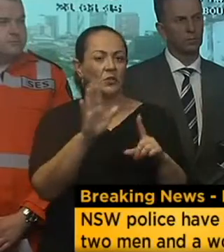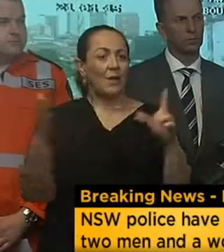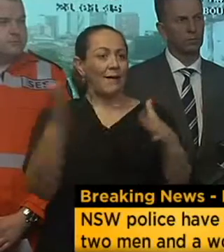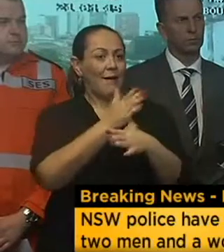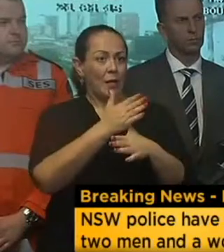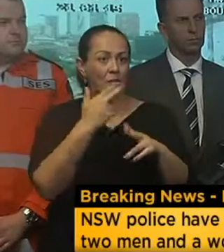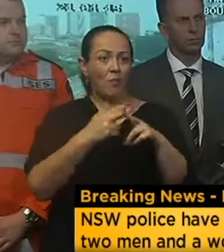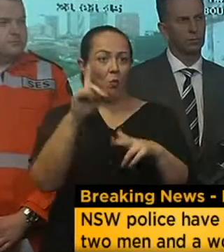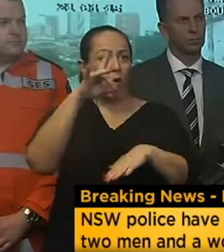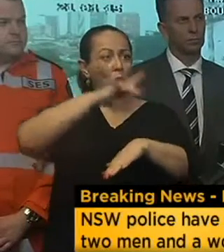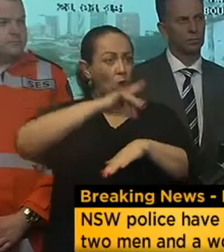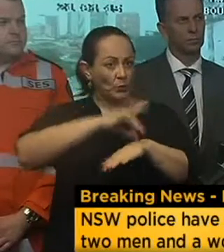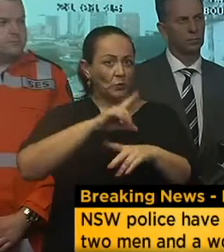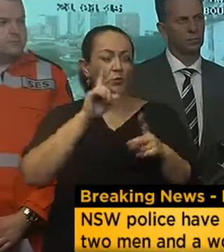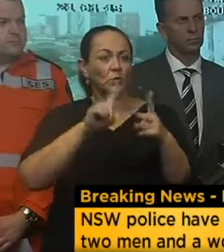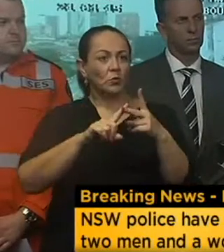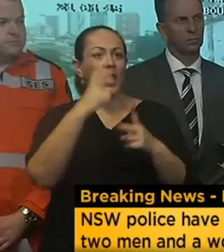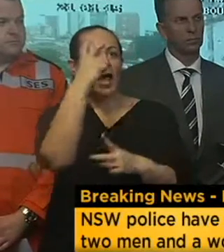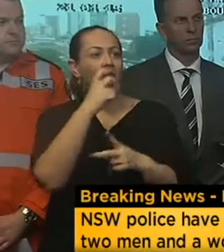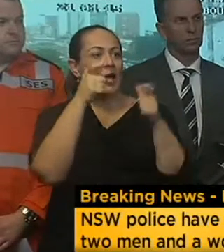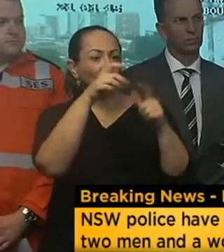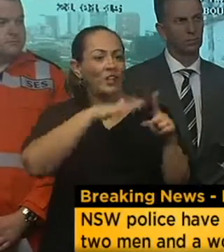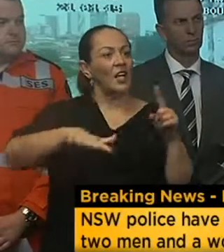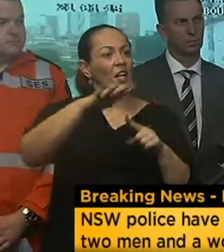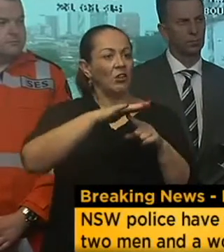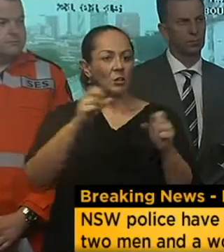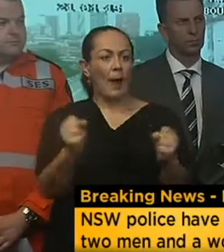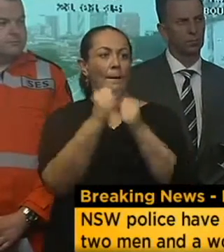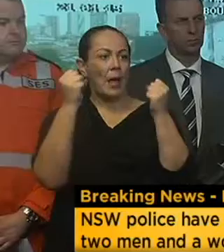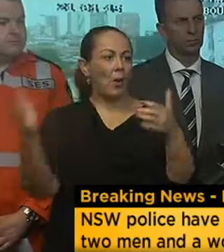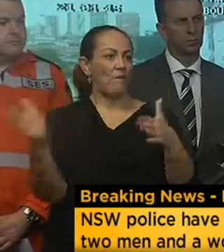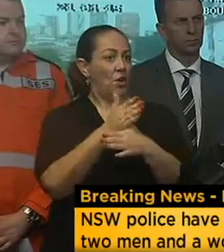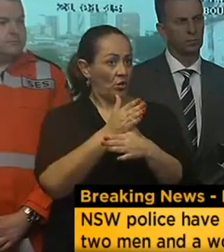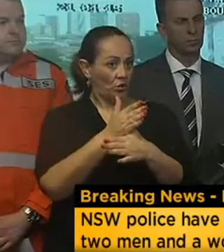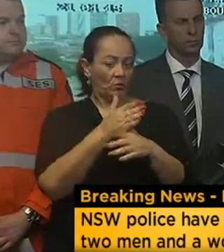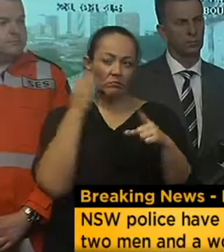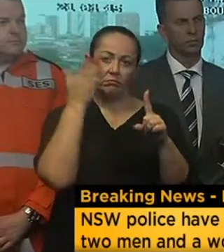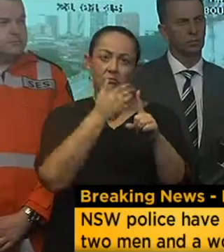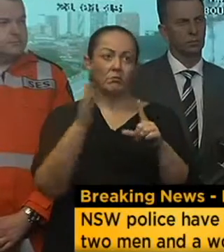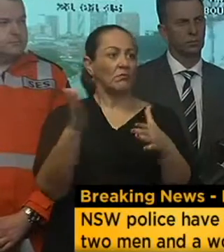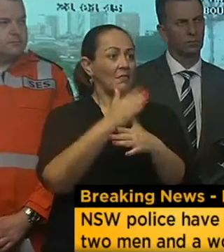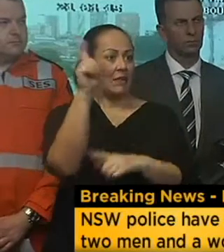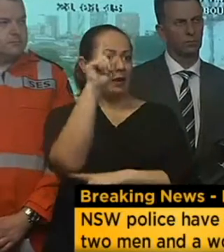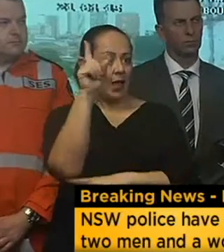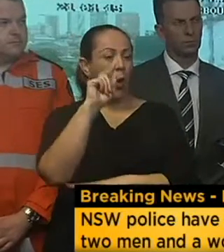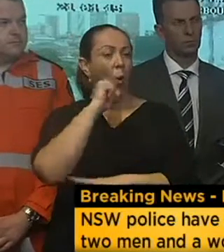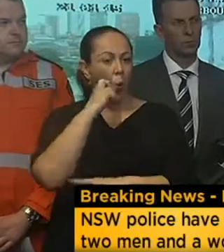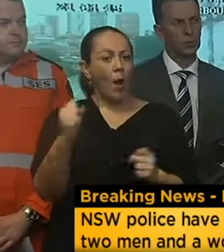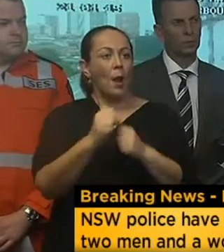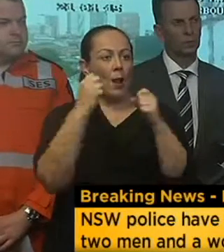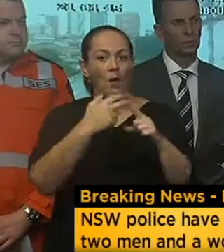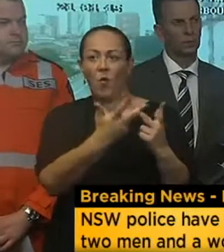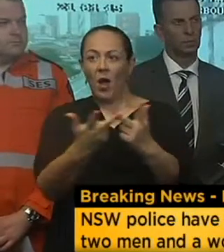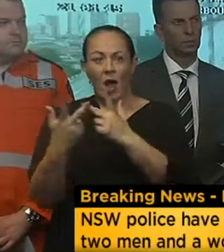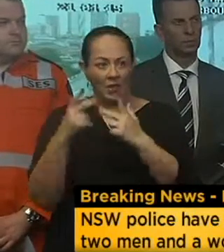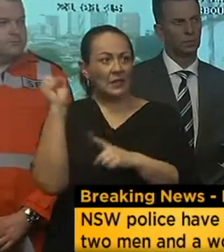back to hospitals and our aged care facilities in particular. So that is where we prioritising. We will get to the power and they are working